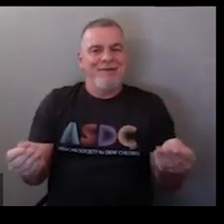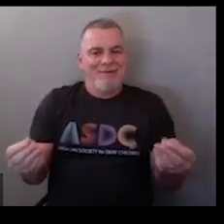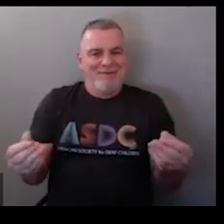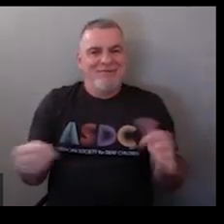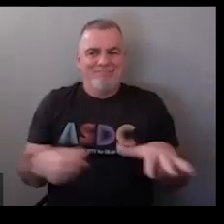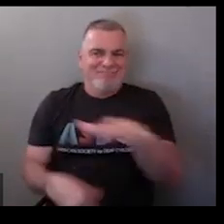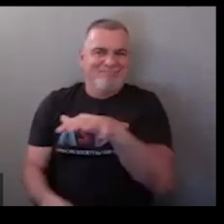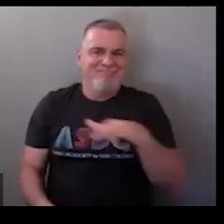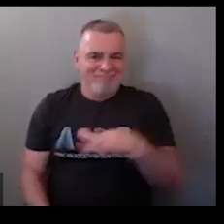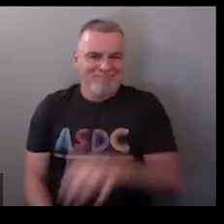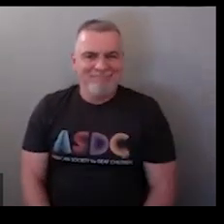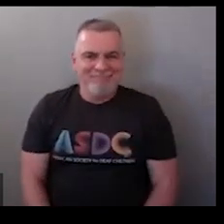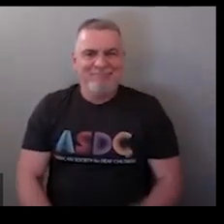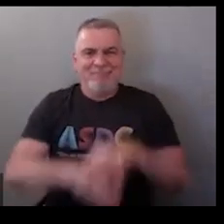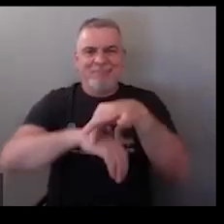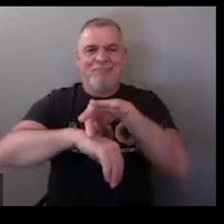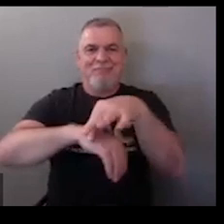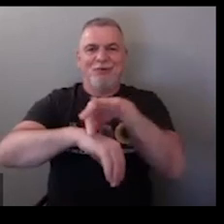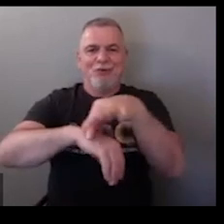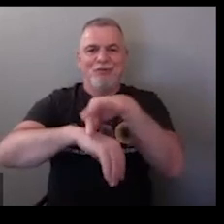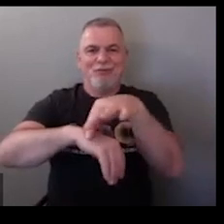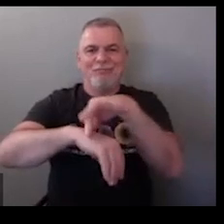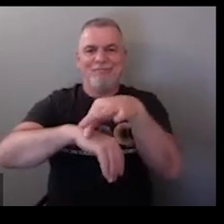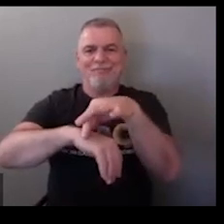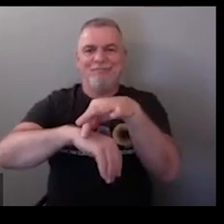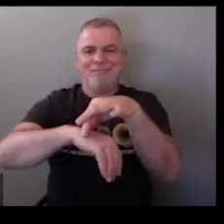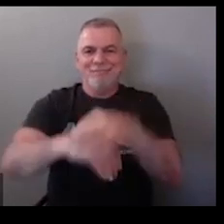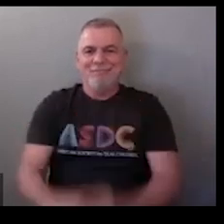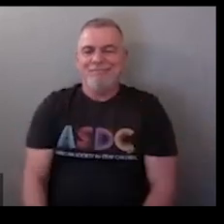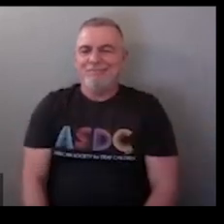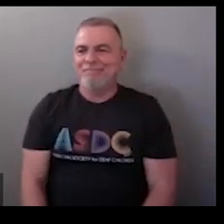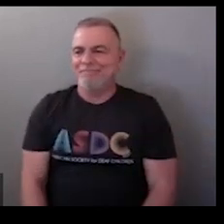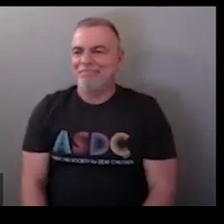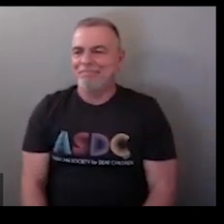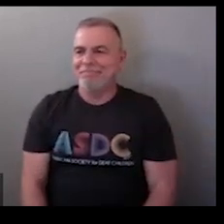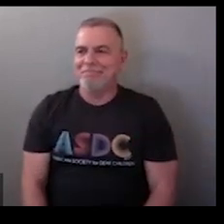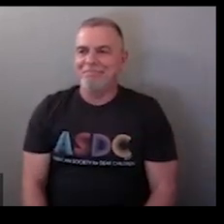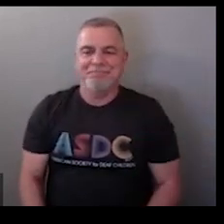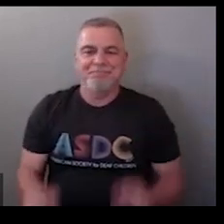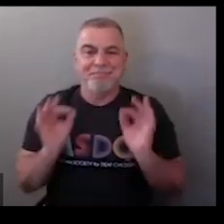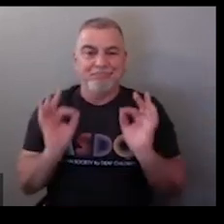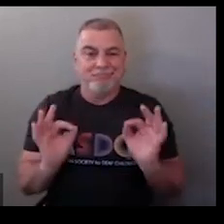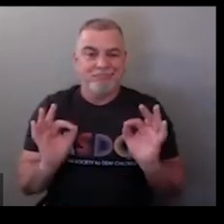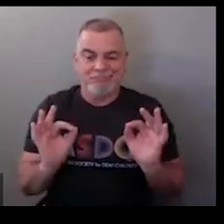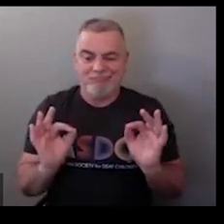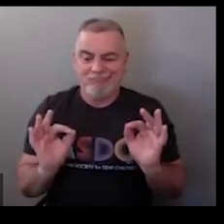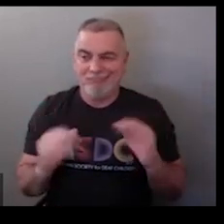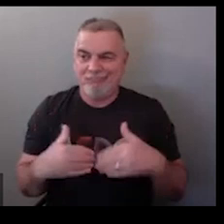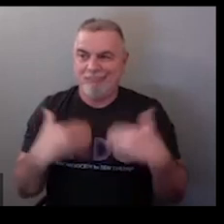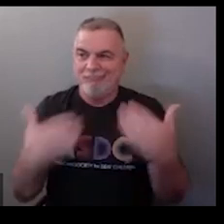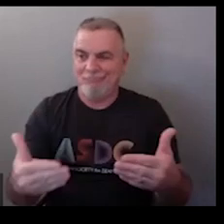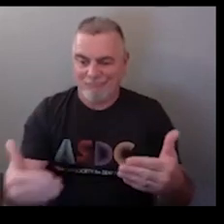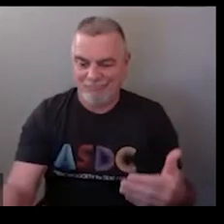so you've got your land and then your water there so that's earth okay